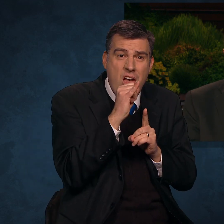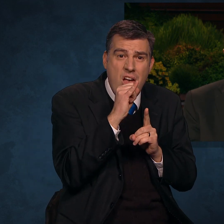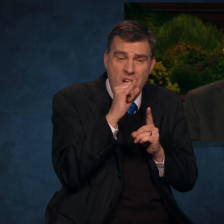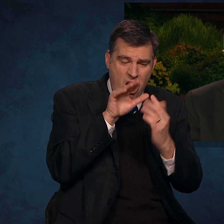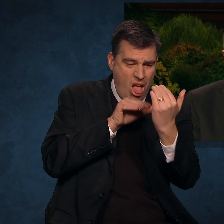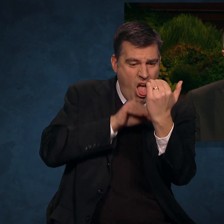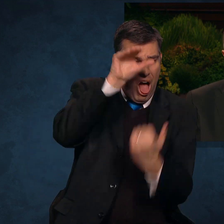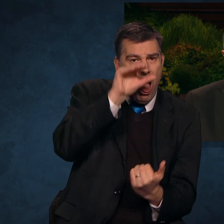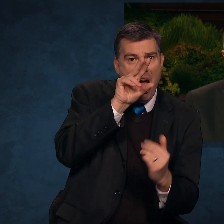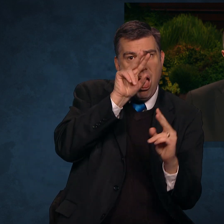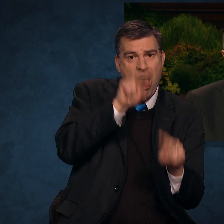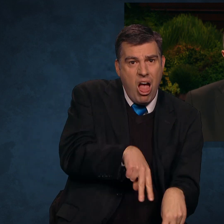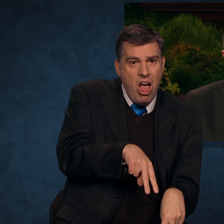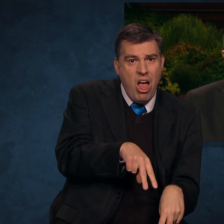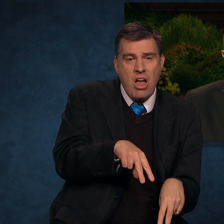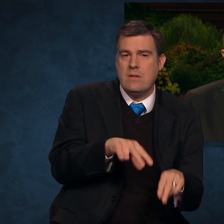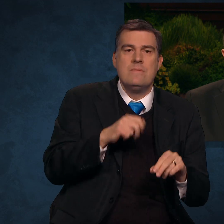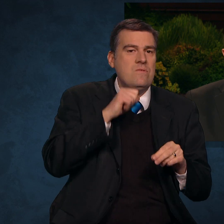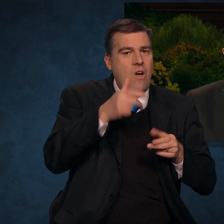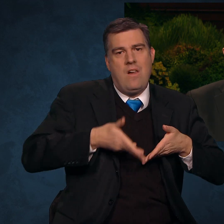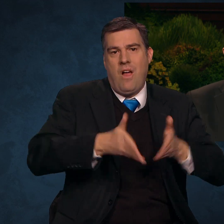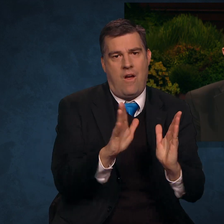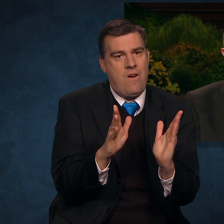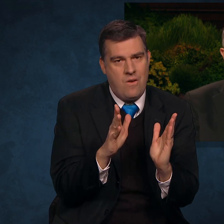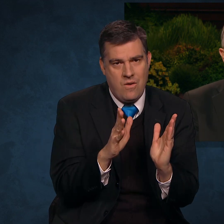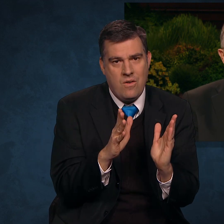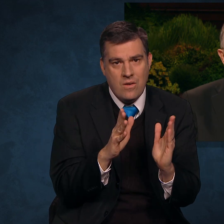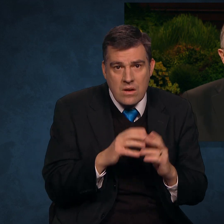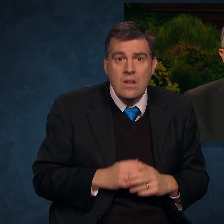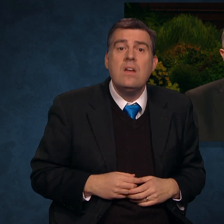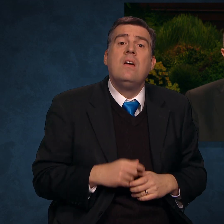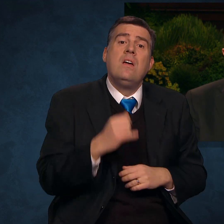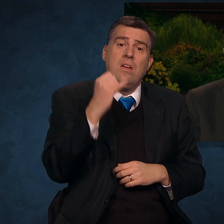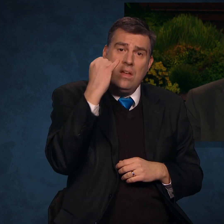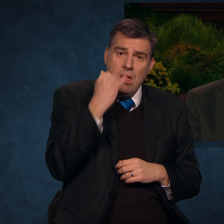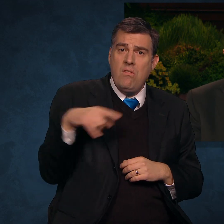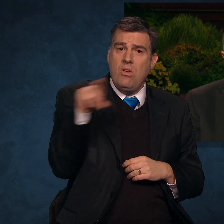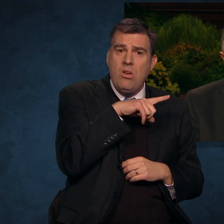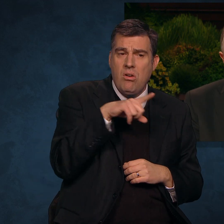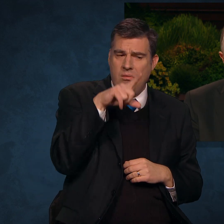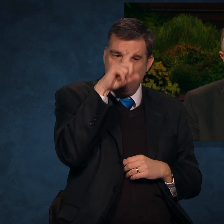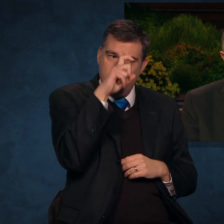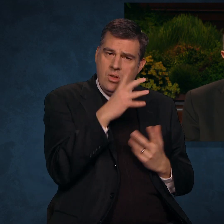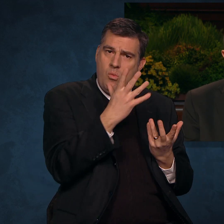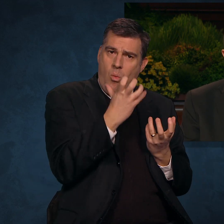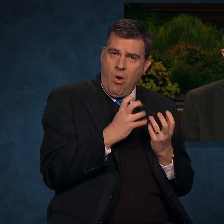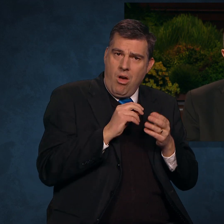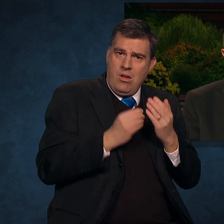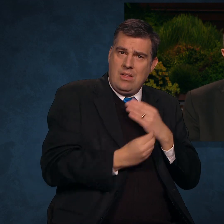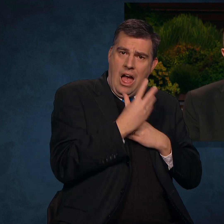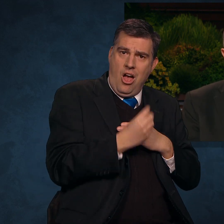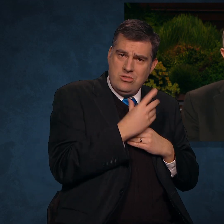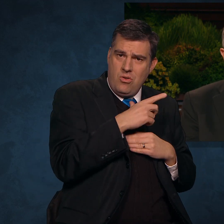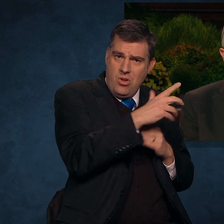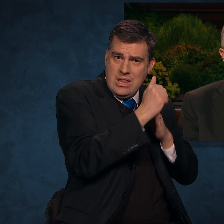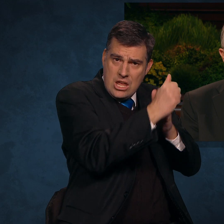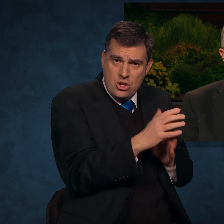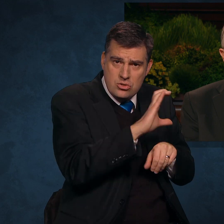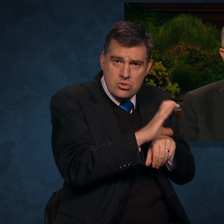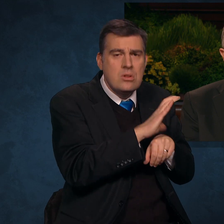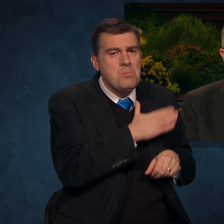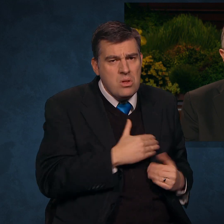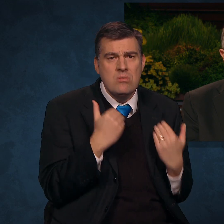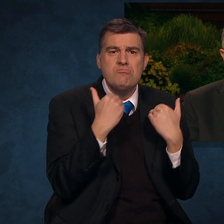or bigotry. If you have questions about counsel from the leaders of the Church, please discuss your honest